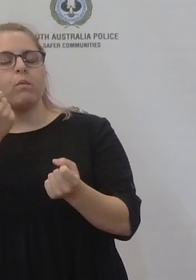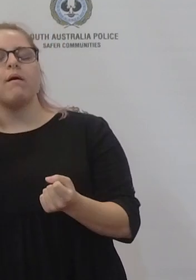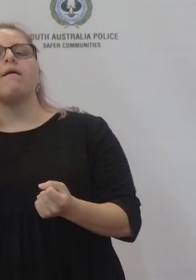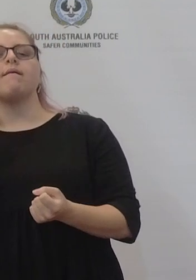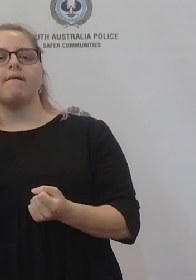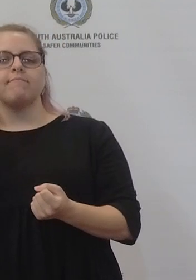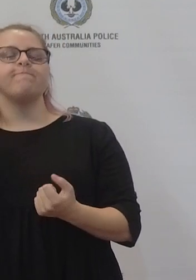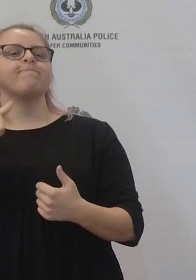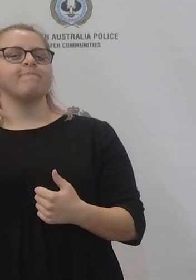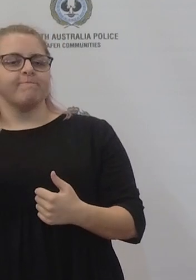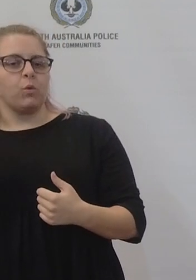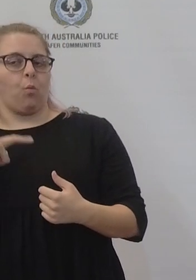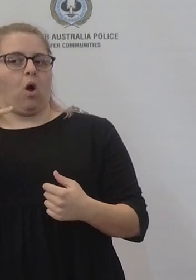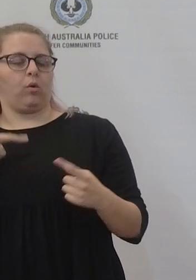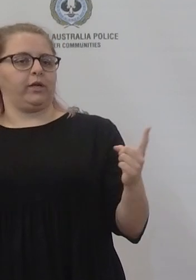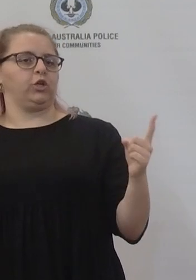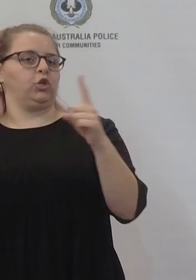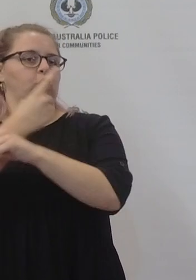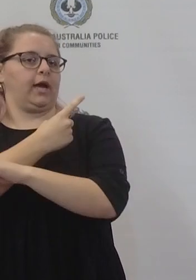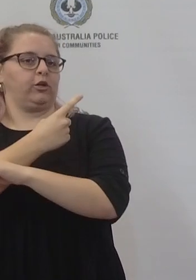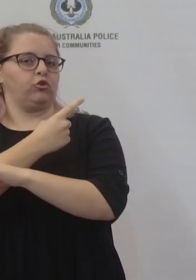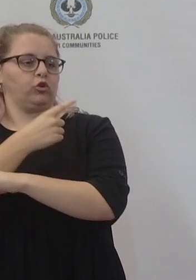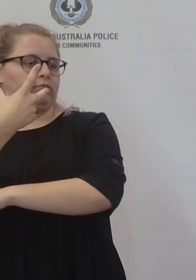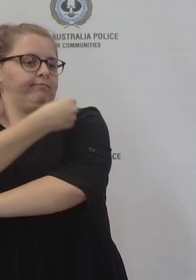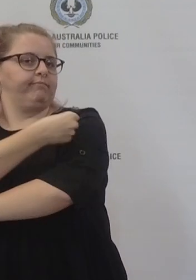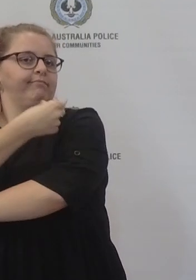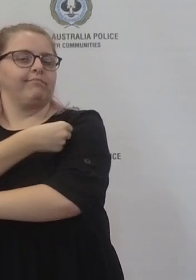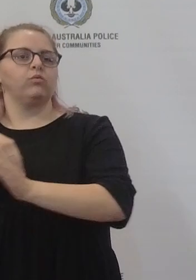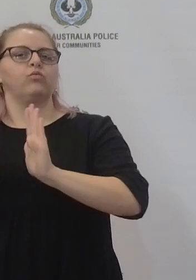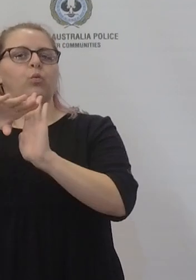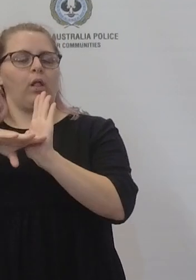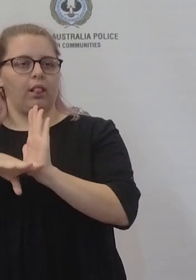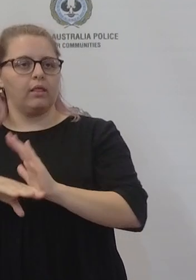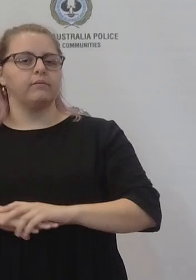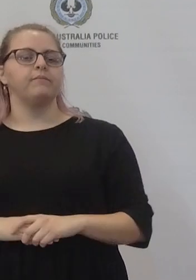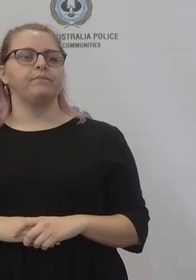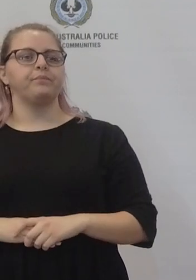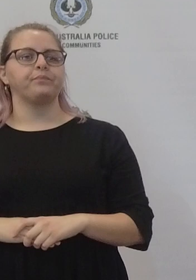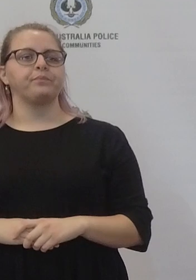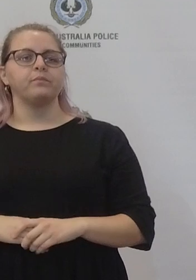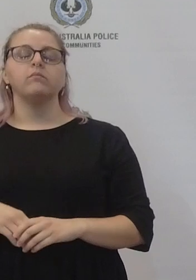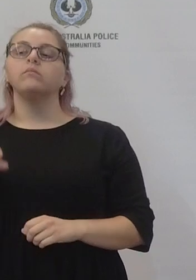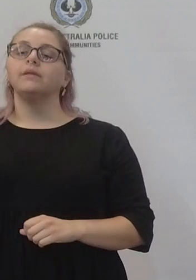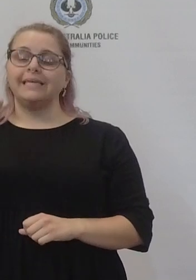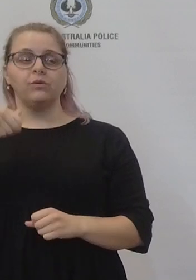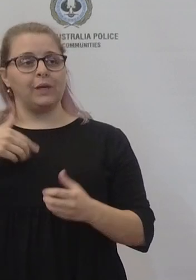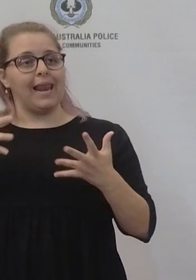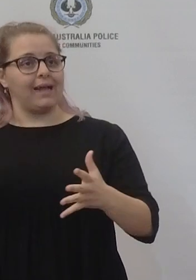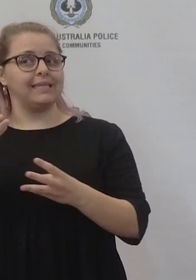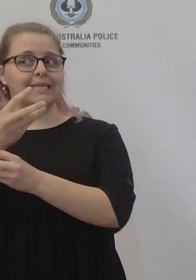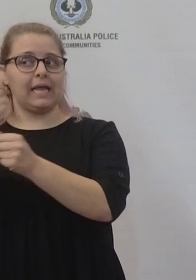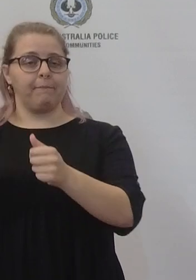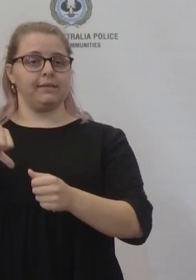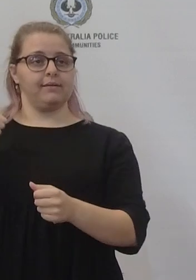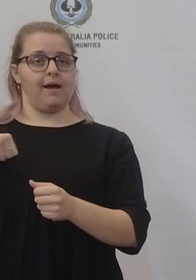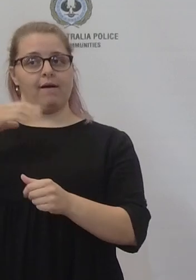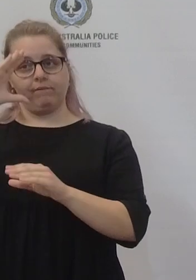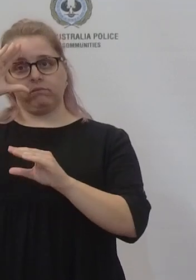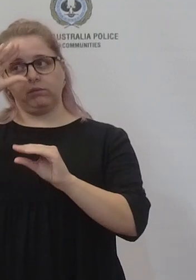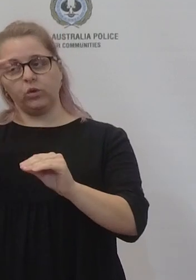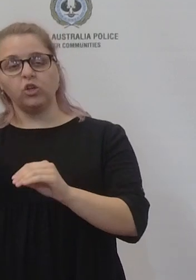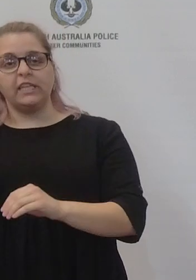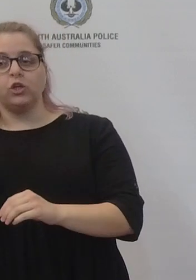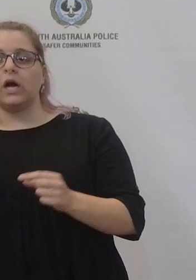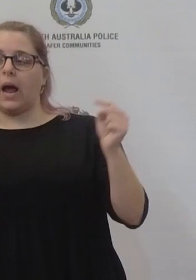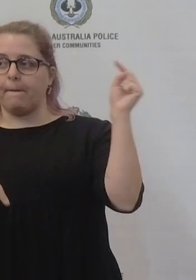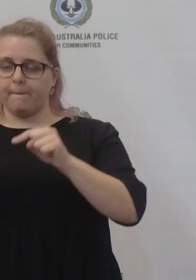essentially there's not a lot of change for people although we are enabling unvaccinated people to come back into the workforce under certain conditions similar to what police have in